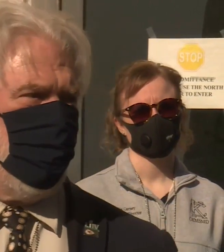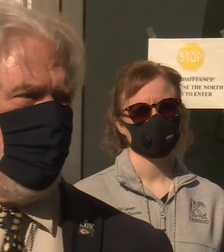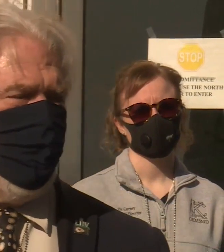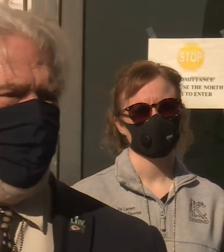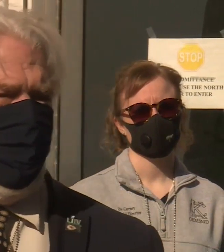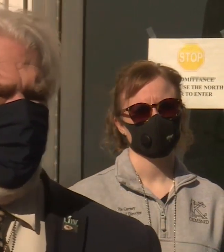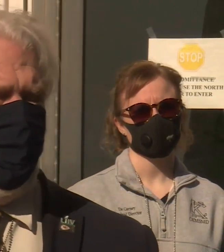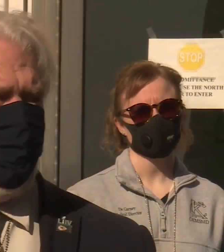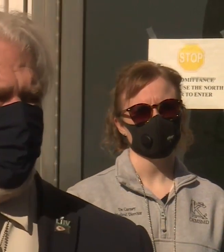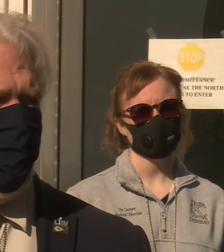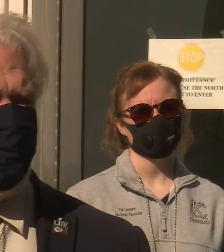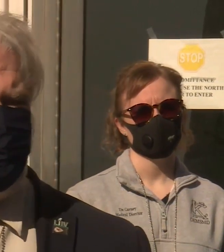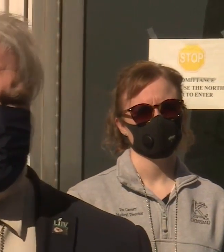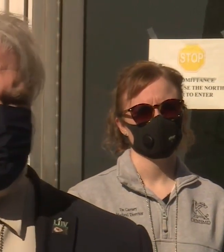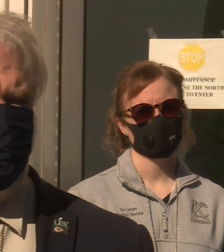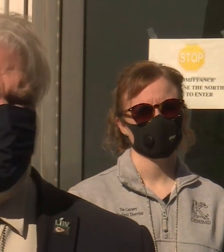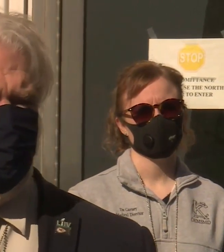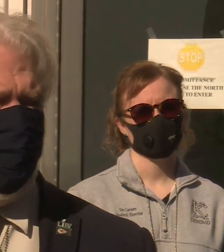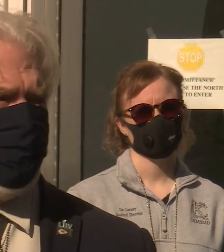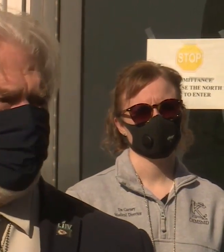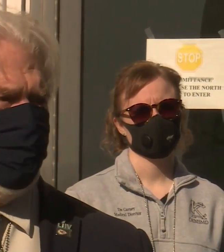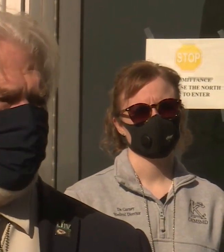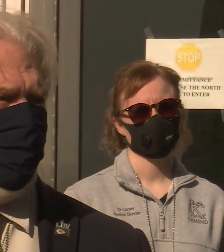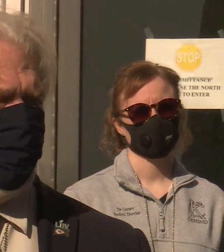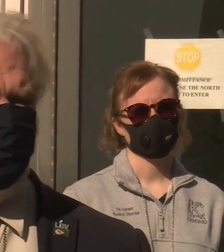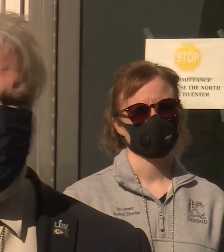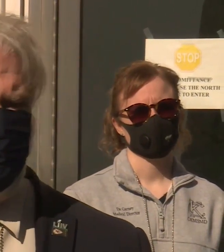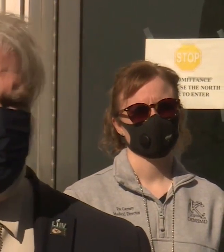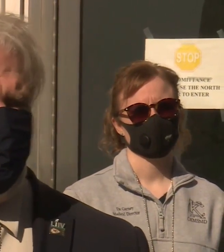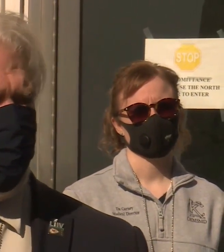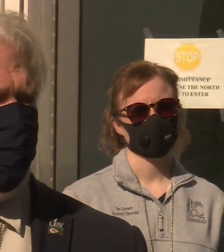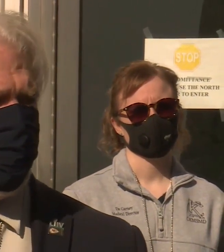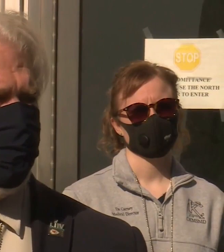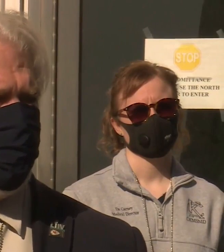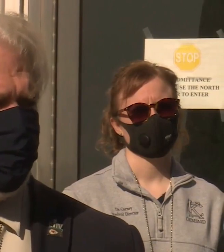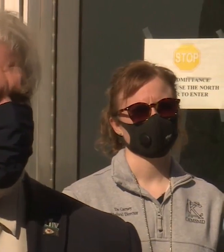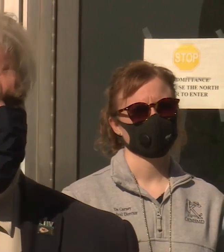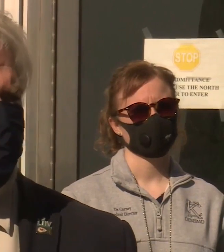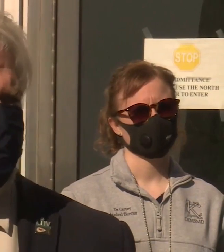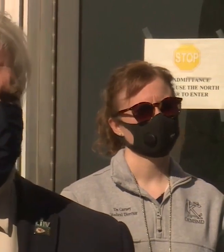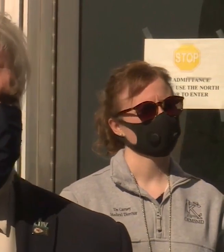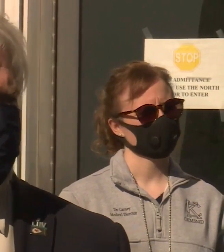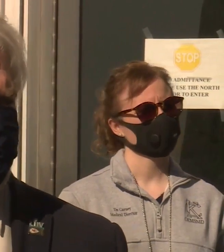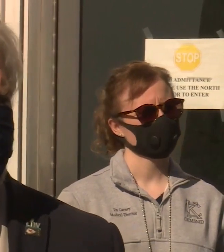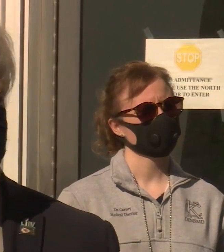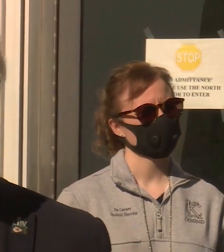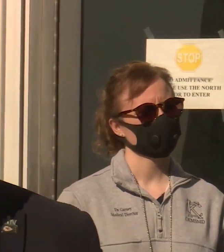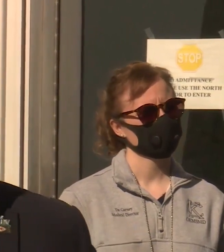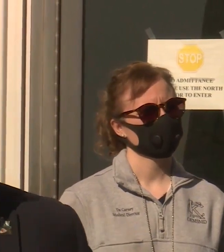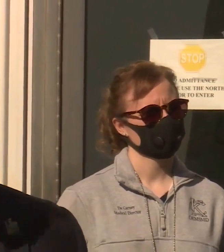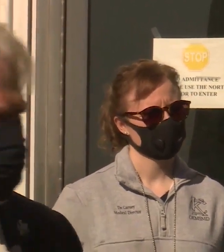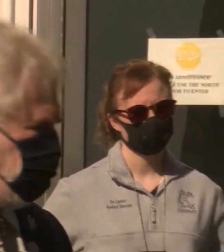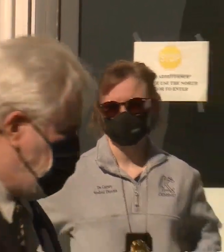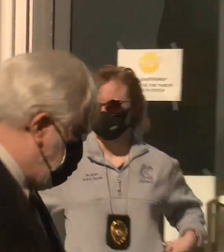control. Otherwise, yes, we may have to do more to be able to keep our hospitals from being overrun. So thank you.